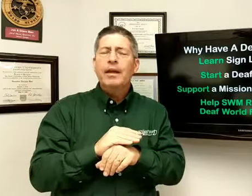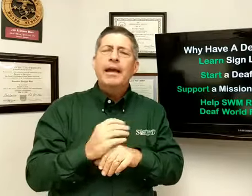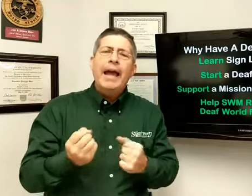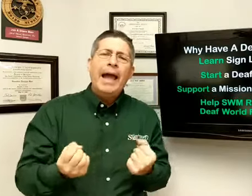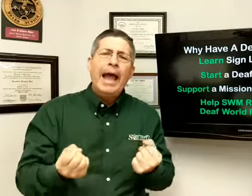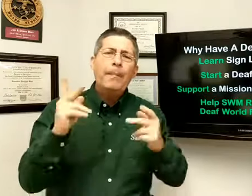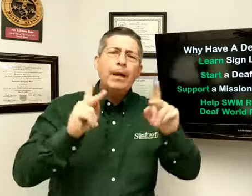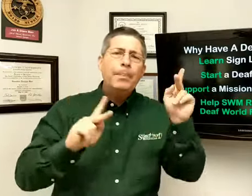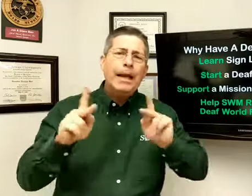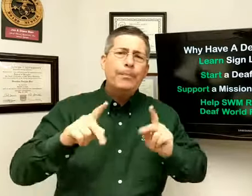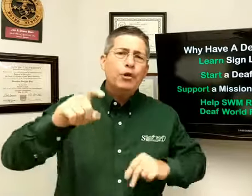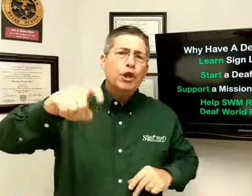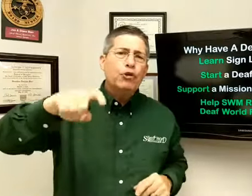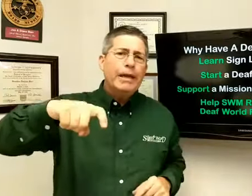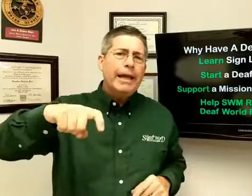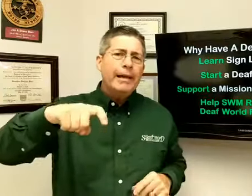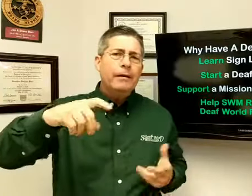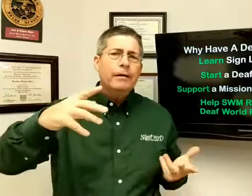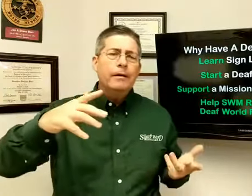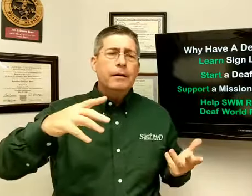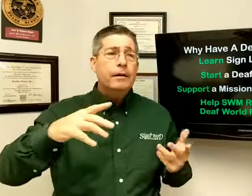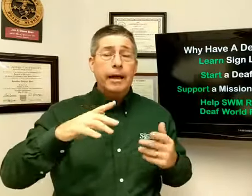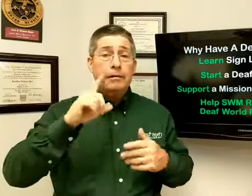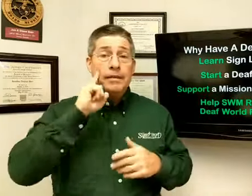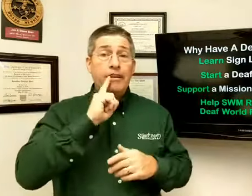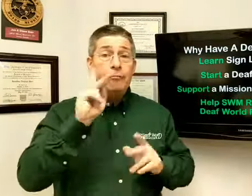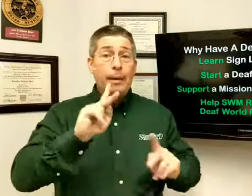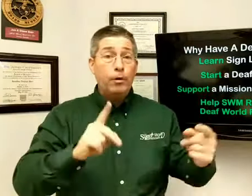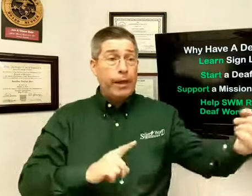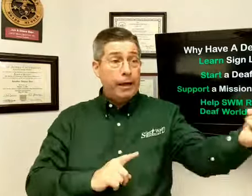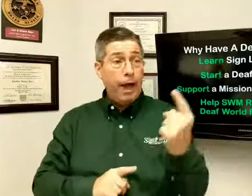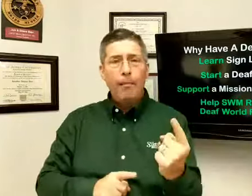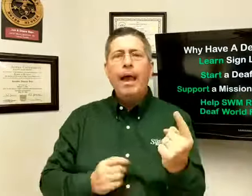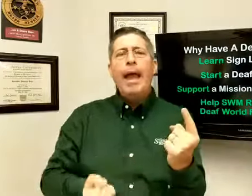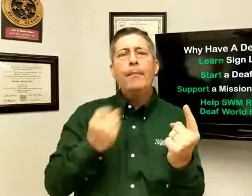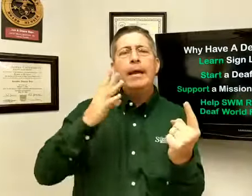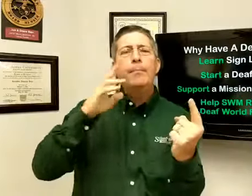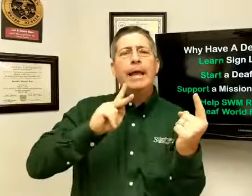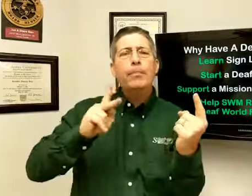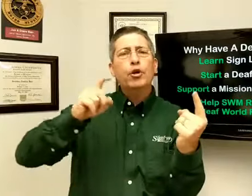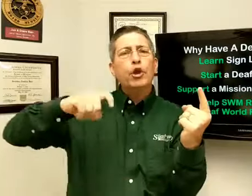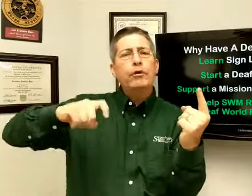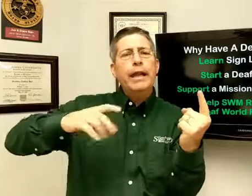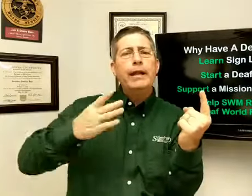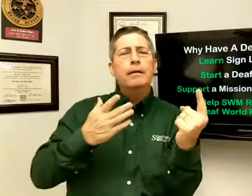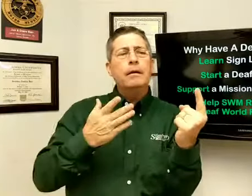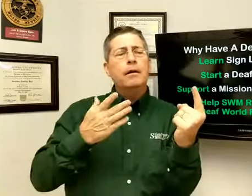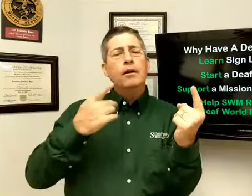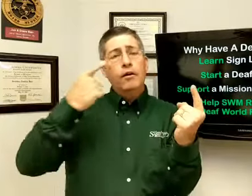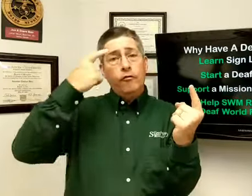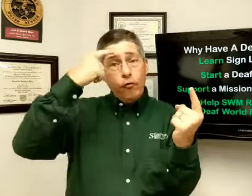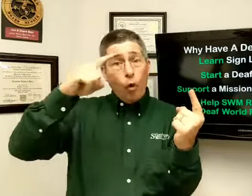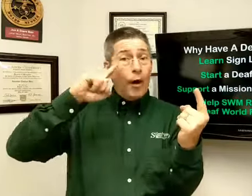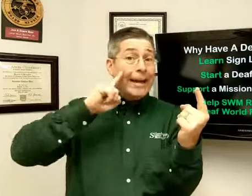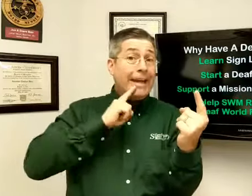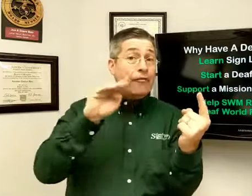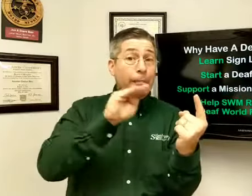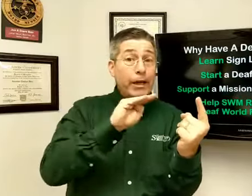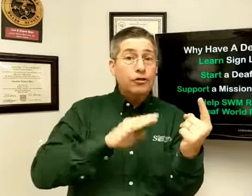How many people do you need? Like deaf people, they come. How many people do you need for a deaf ministry?